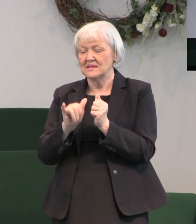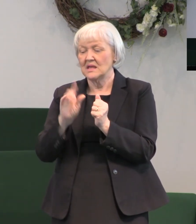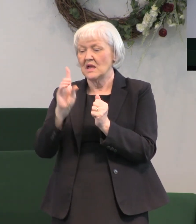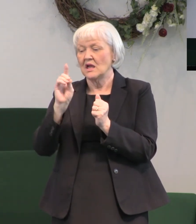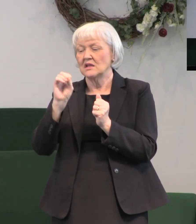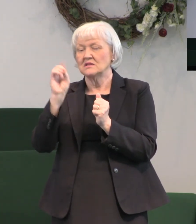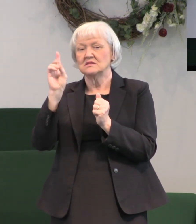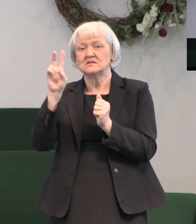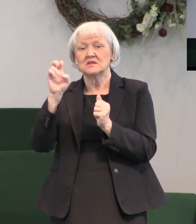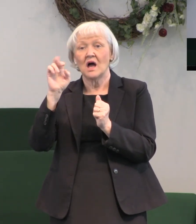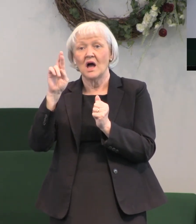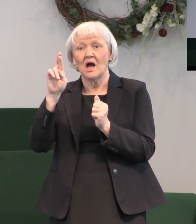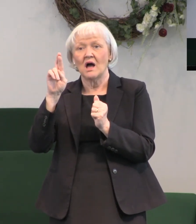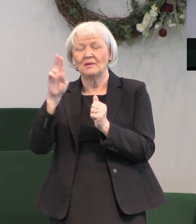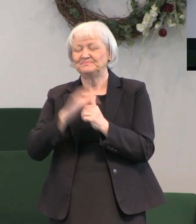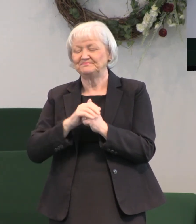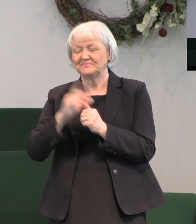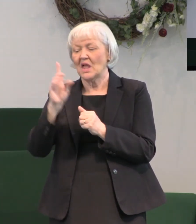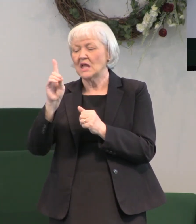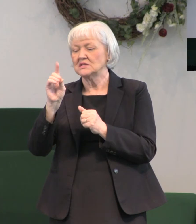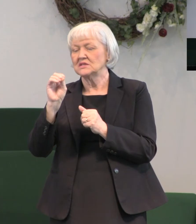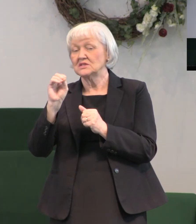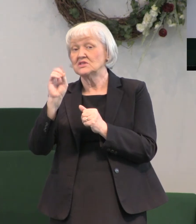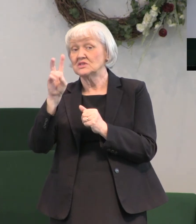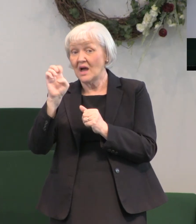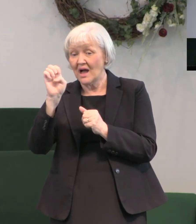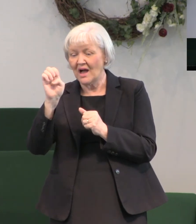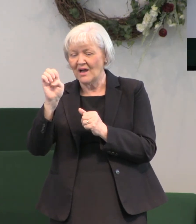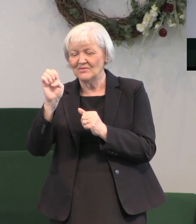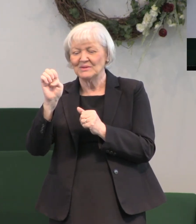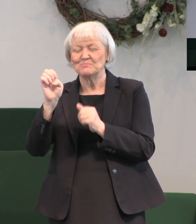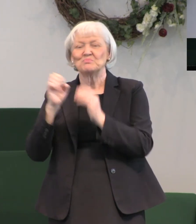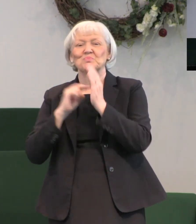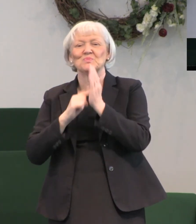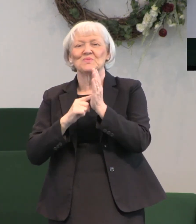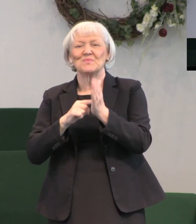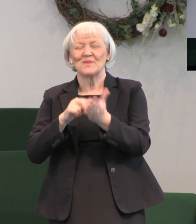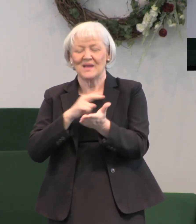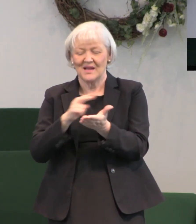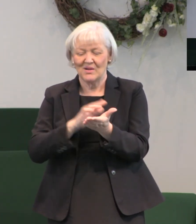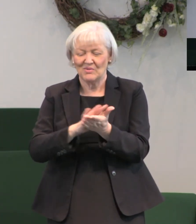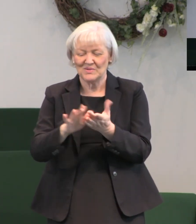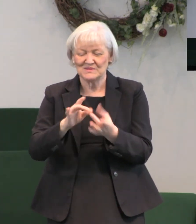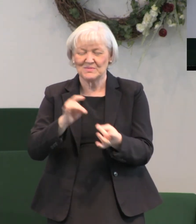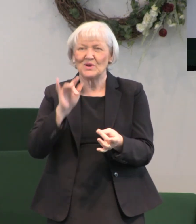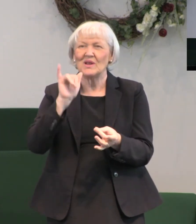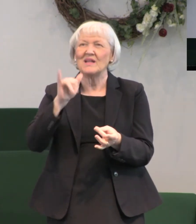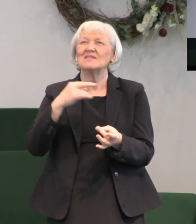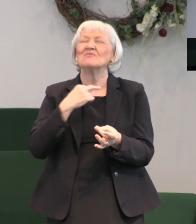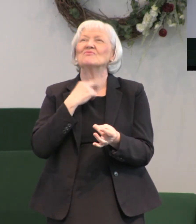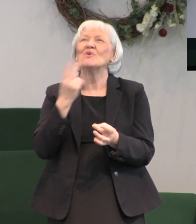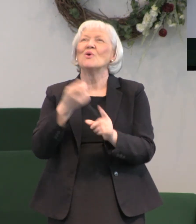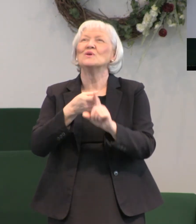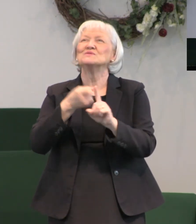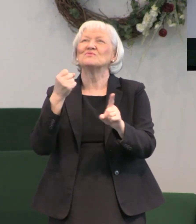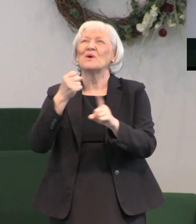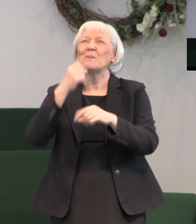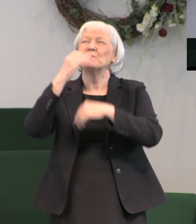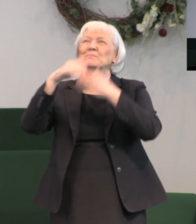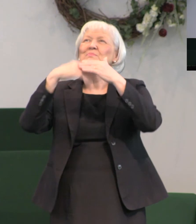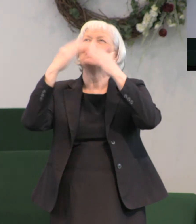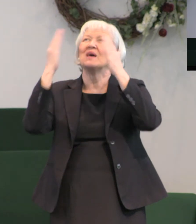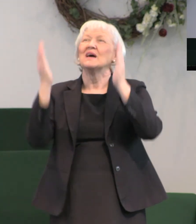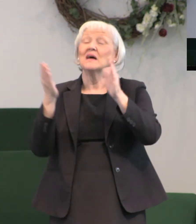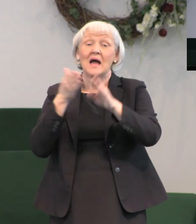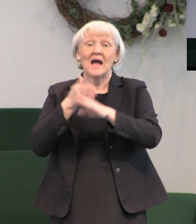representing the Holy Spirit and by the voice of God from heaven they saw that and then right after that they witnessed